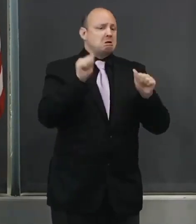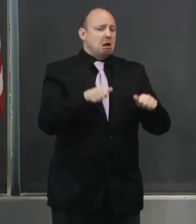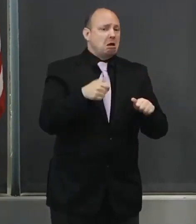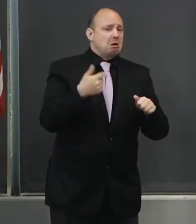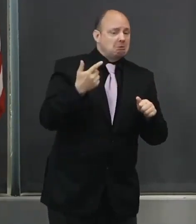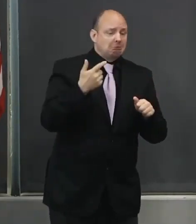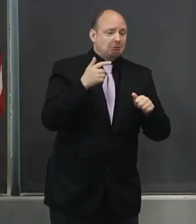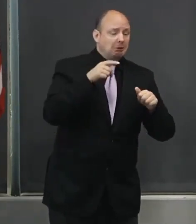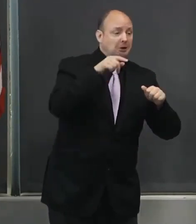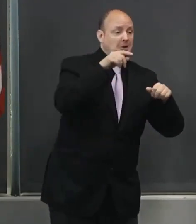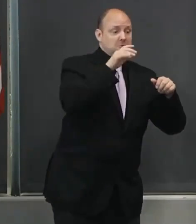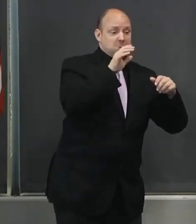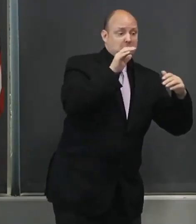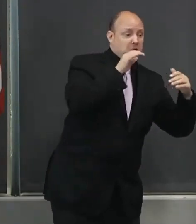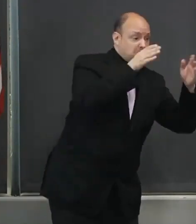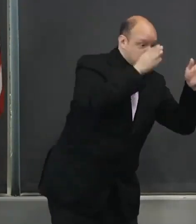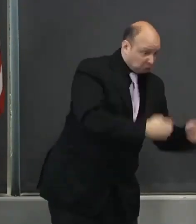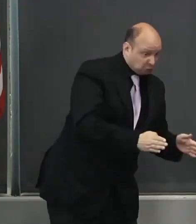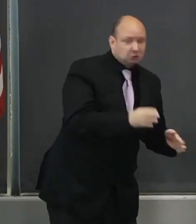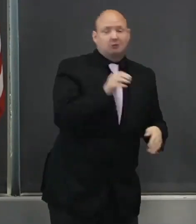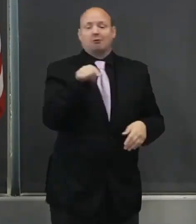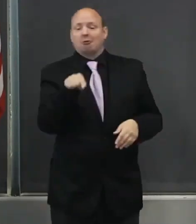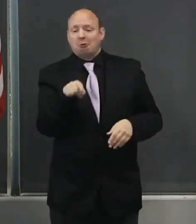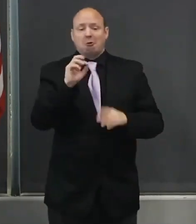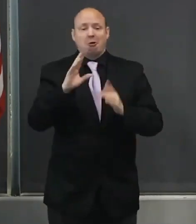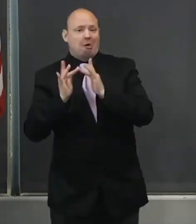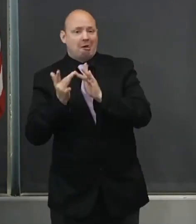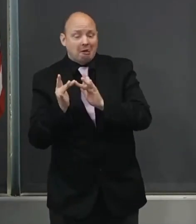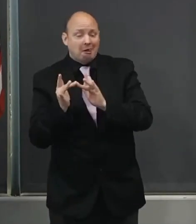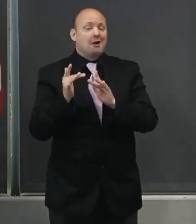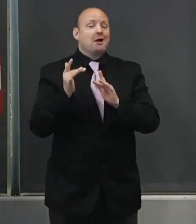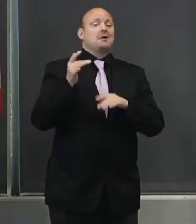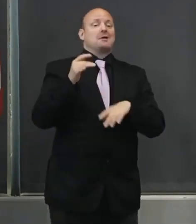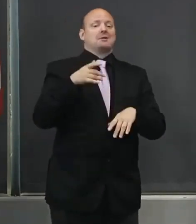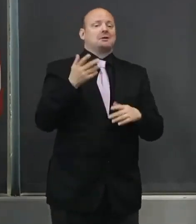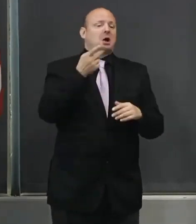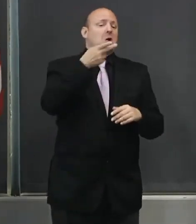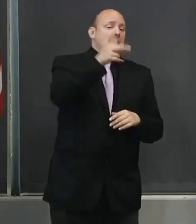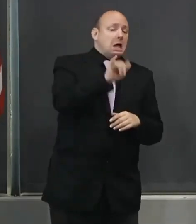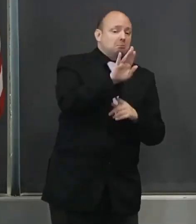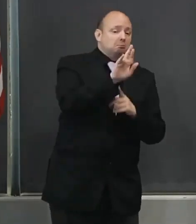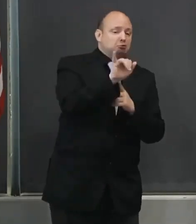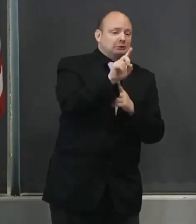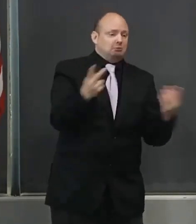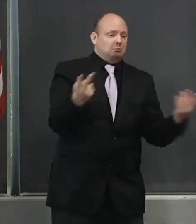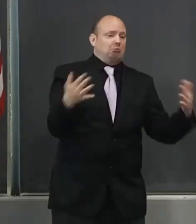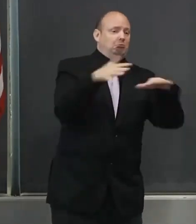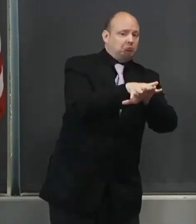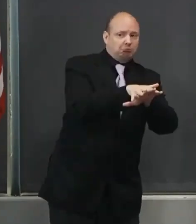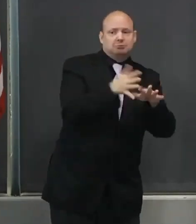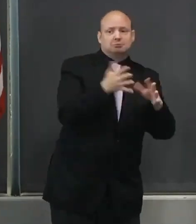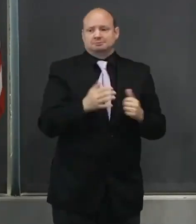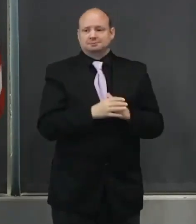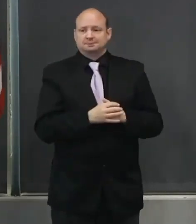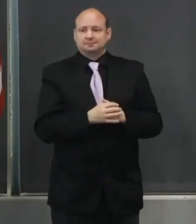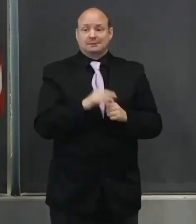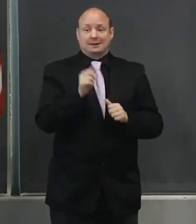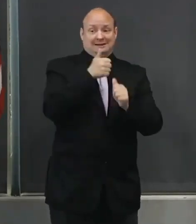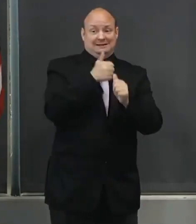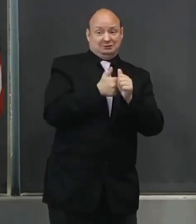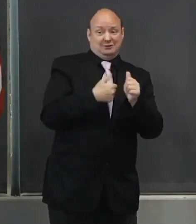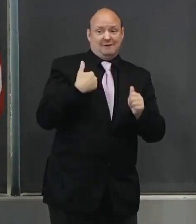plan each public district adopts for the coming school year is and remains a local